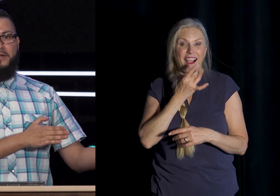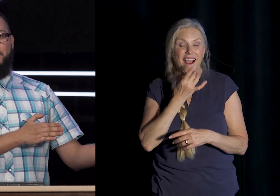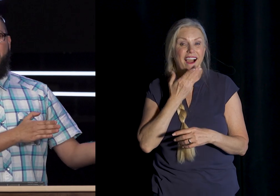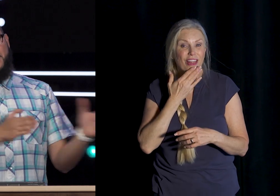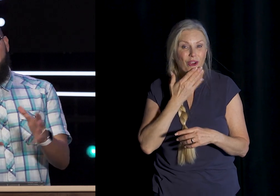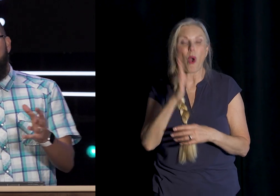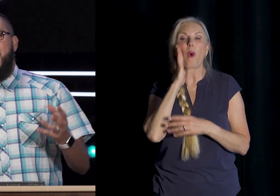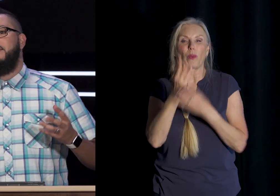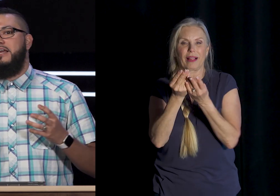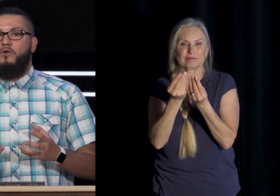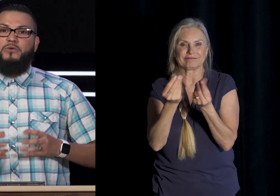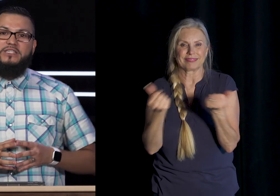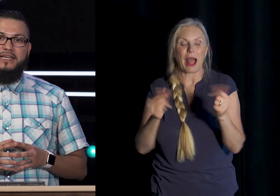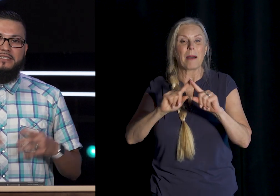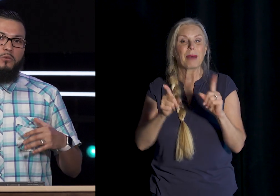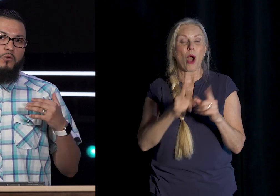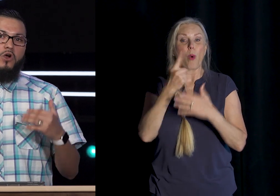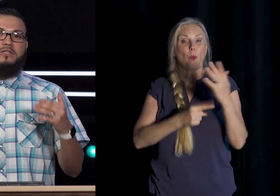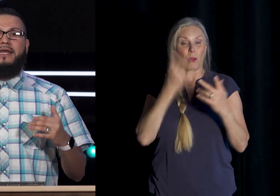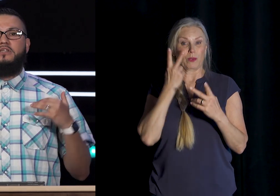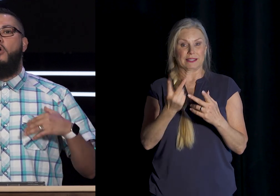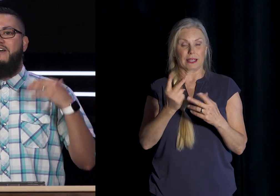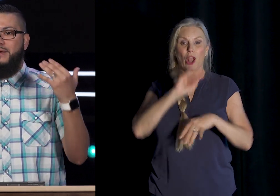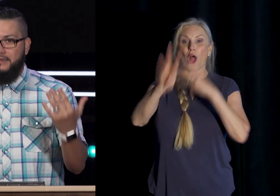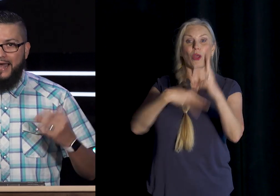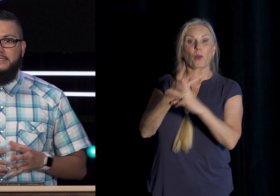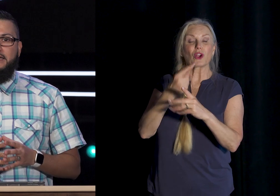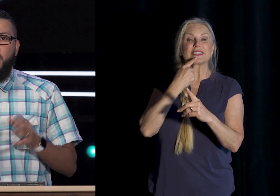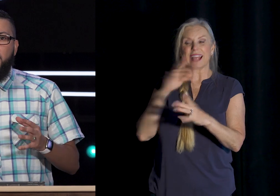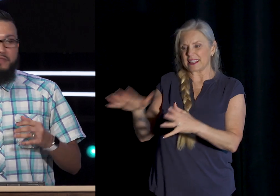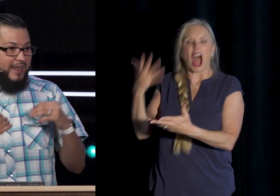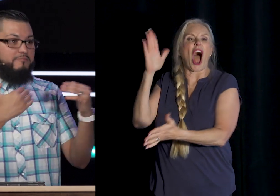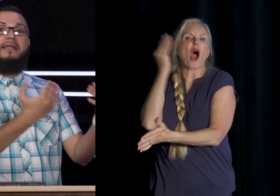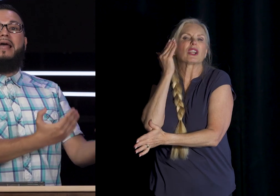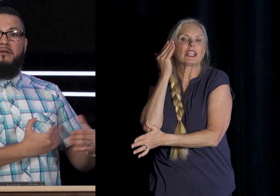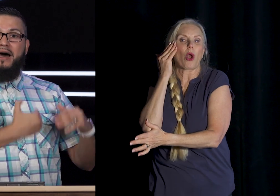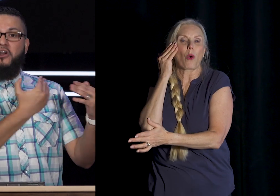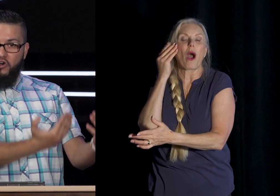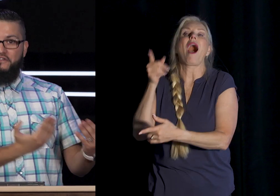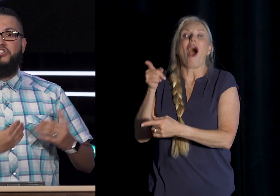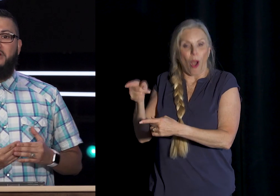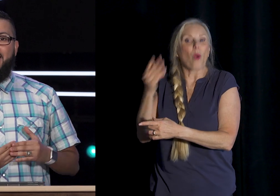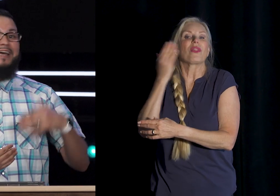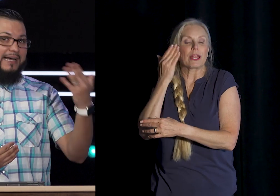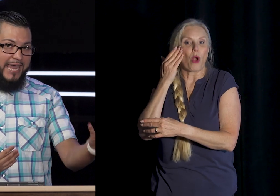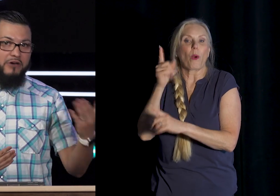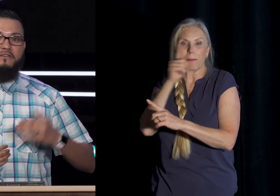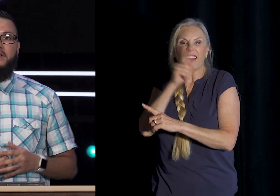Now the reality Of what we see Is that when the world Claims oh I've been Enlightened Well they have been Enlightened by an Artificial light A counterfeit